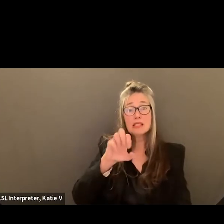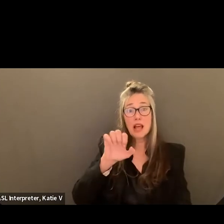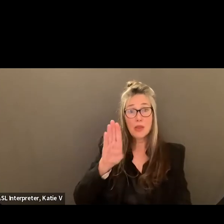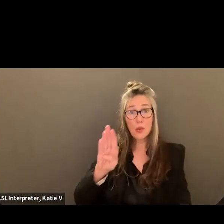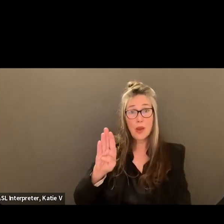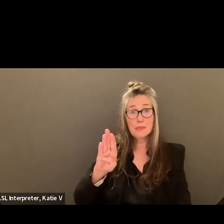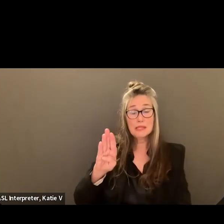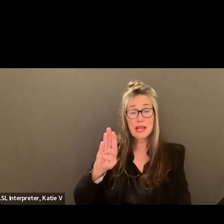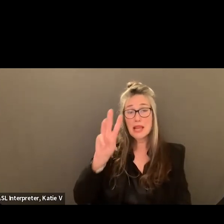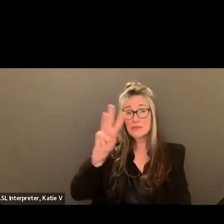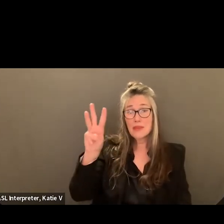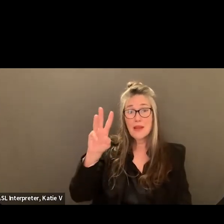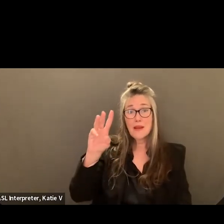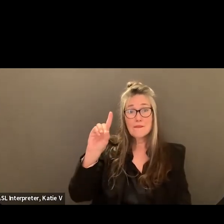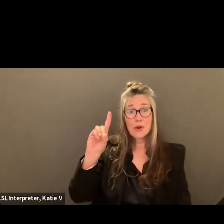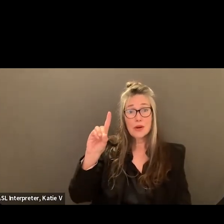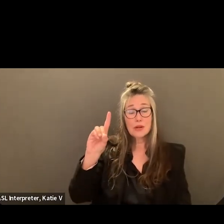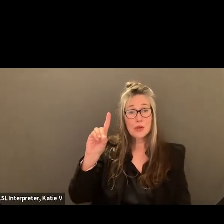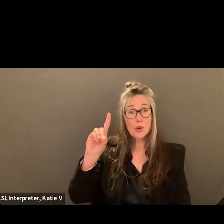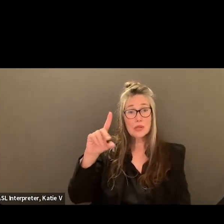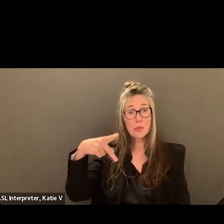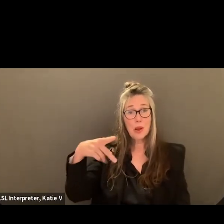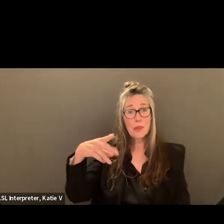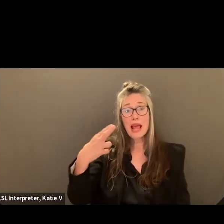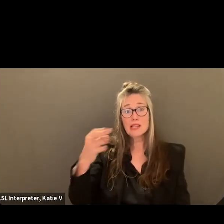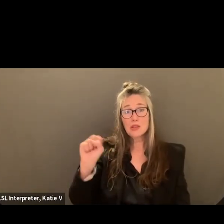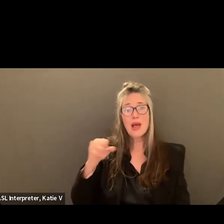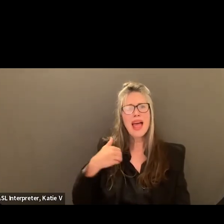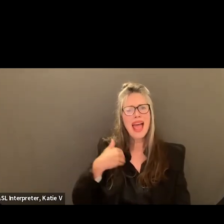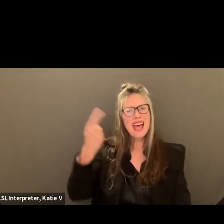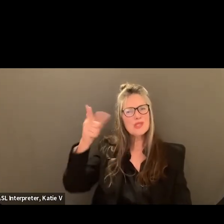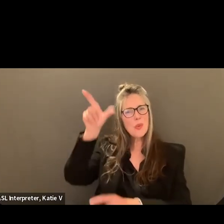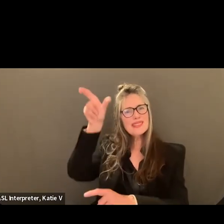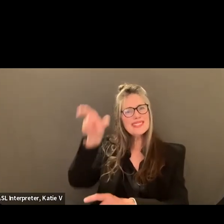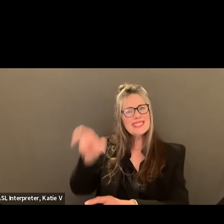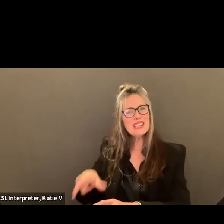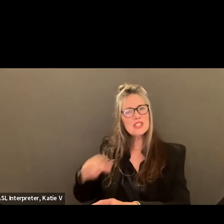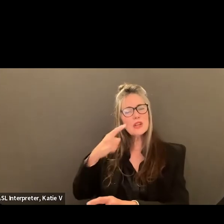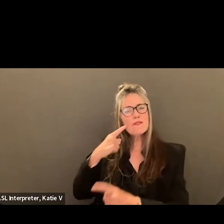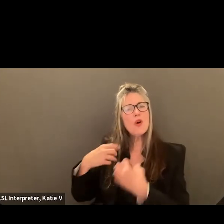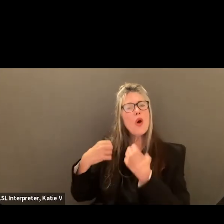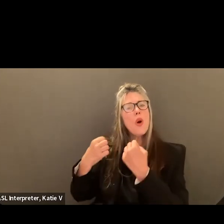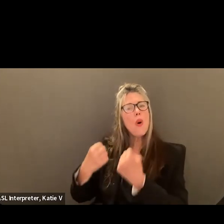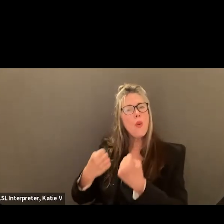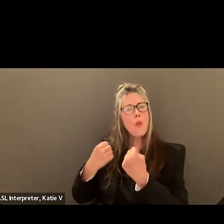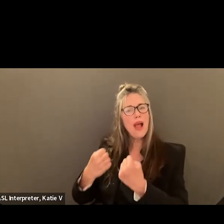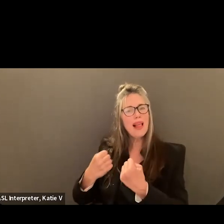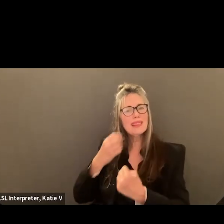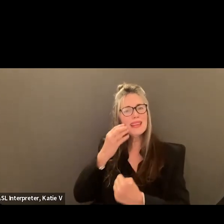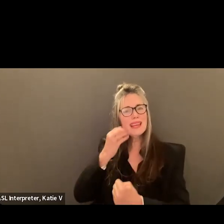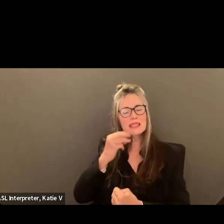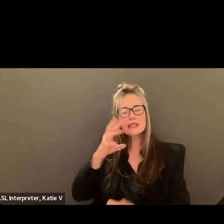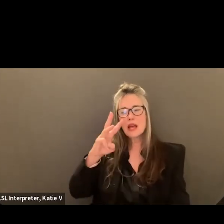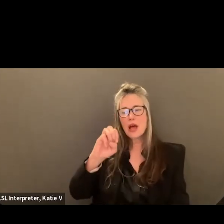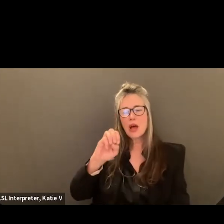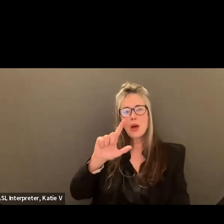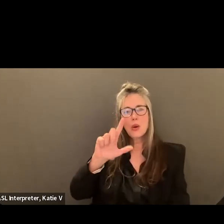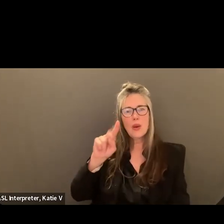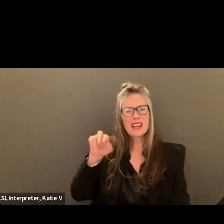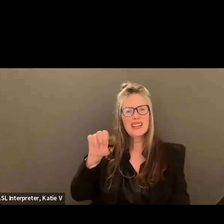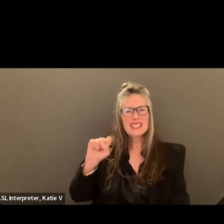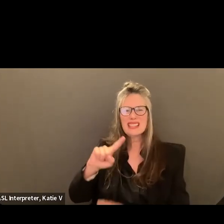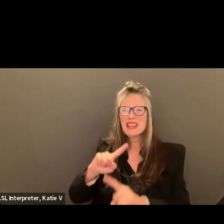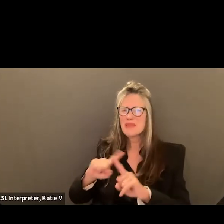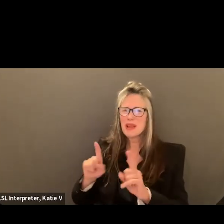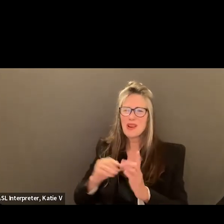do have like a wellness section. Um, but the issue is there is, there are so many barriers that you